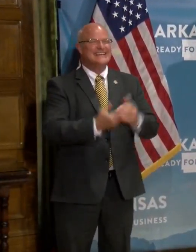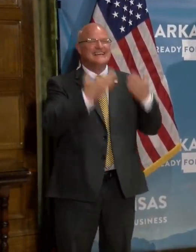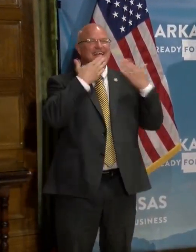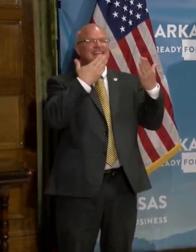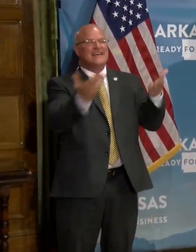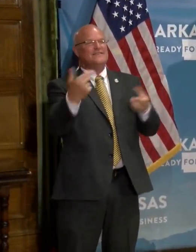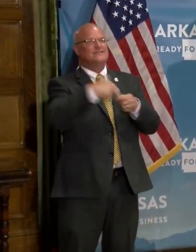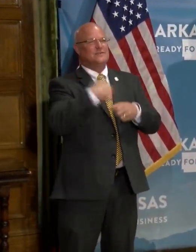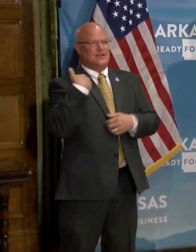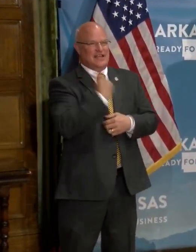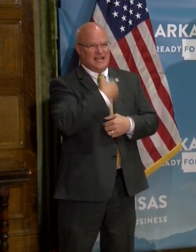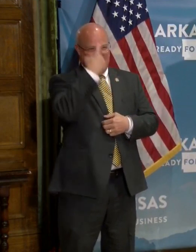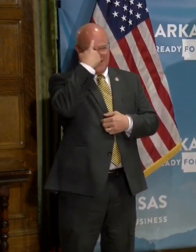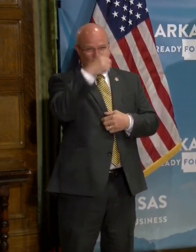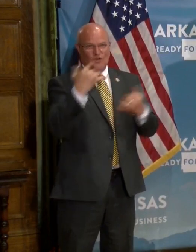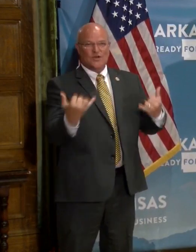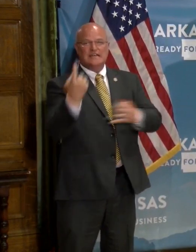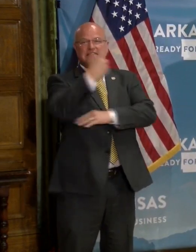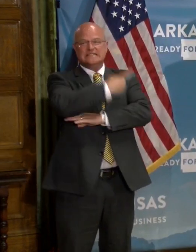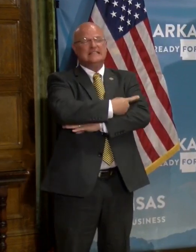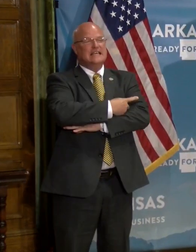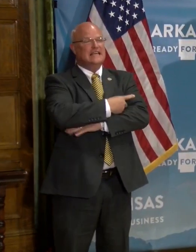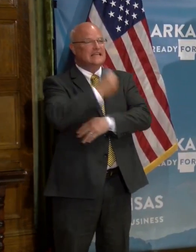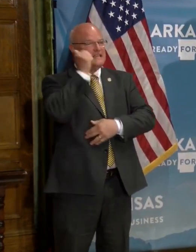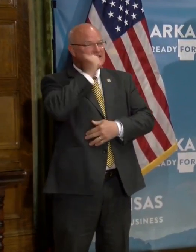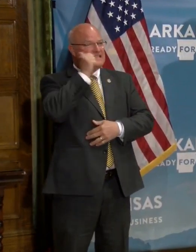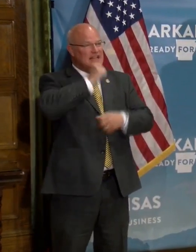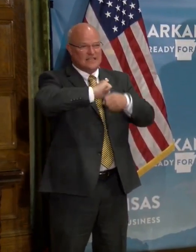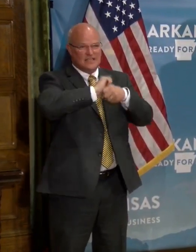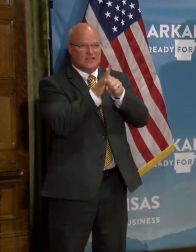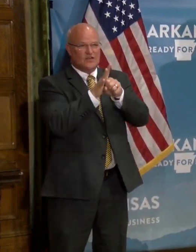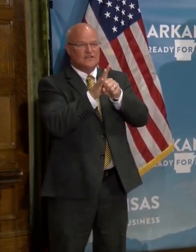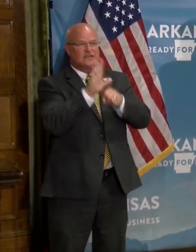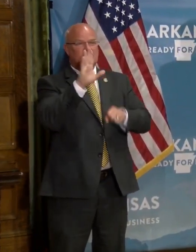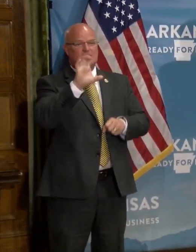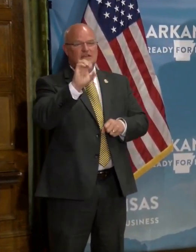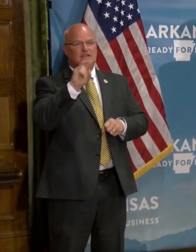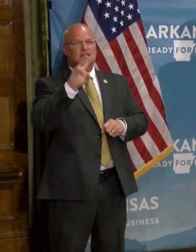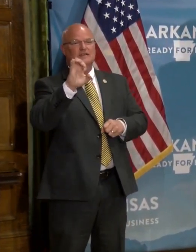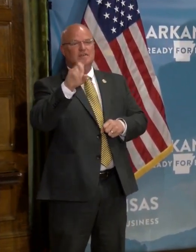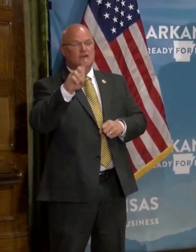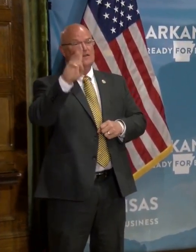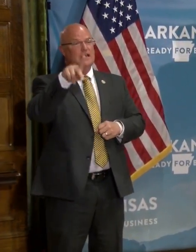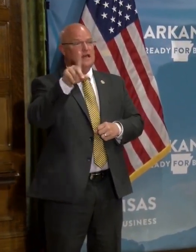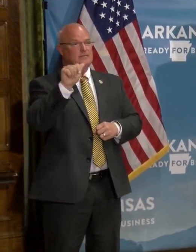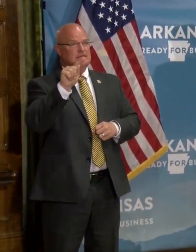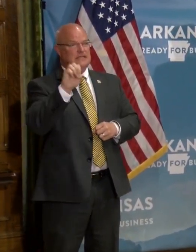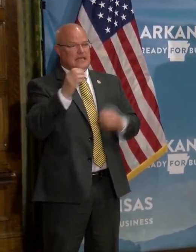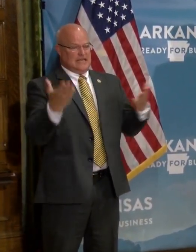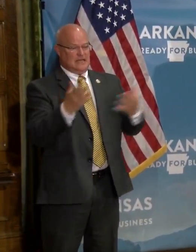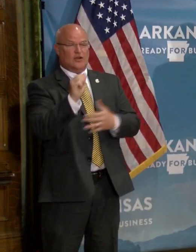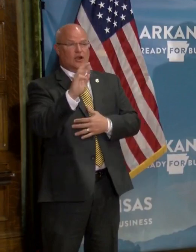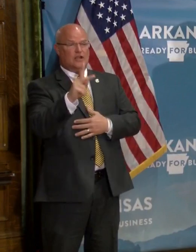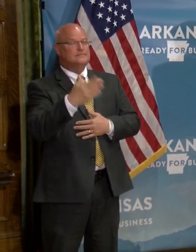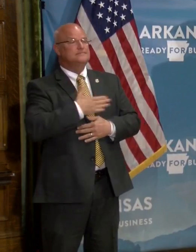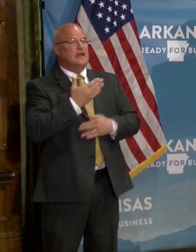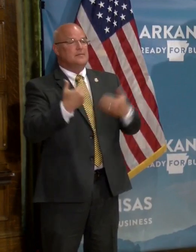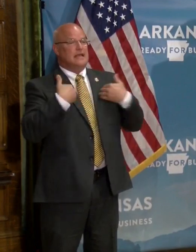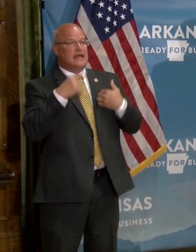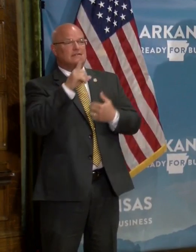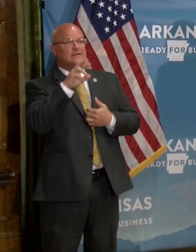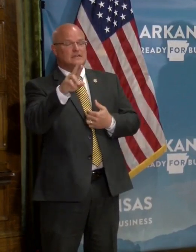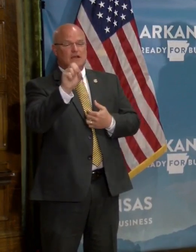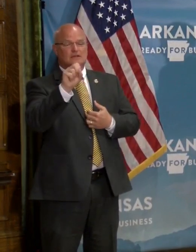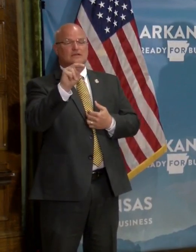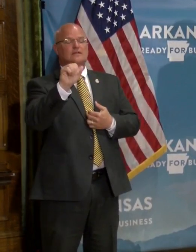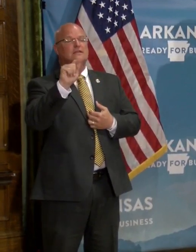Thank you for joining me for today's daily COVID update here in Arkansas. I'm glad to be joined by Dr.